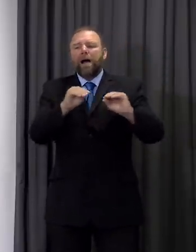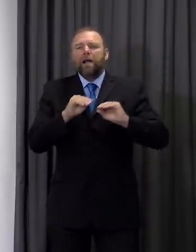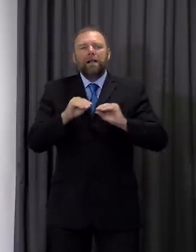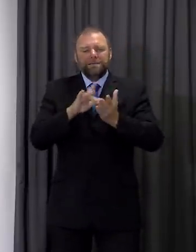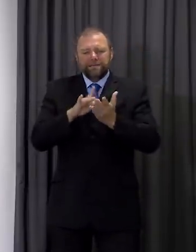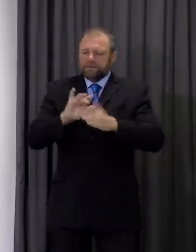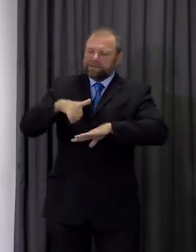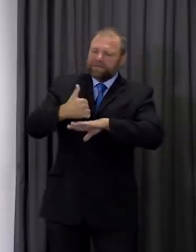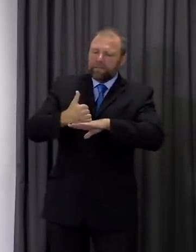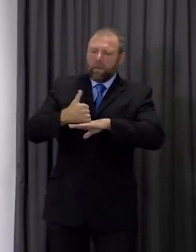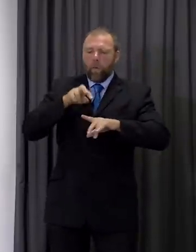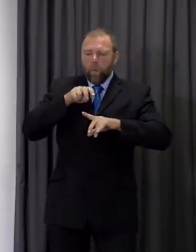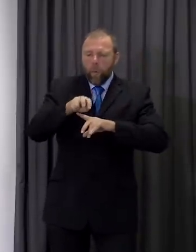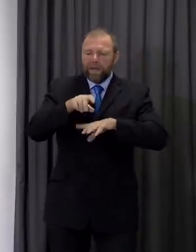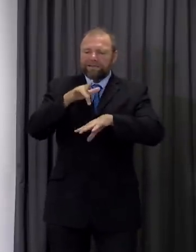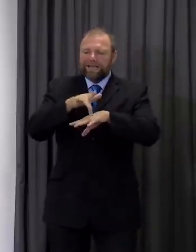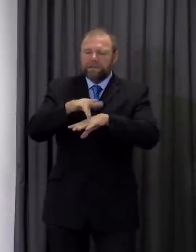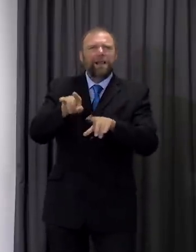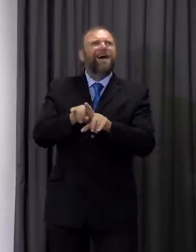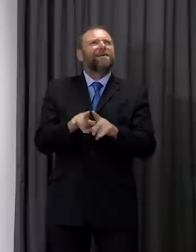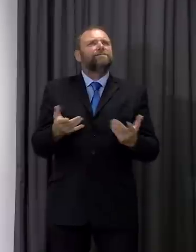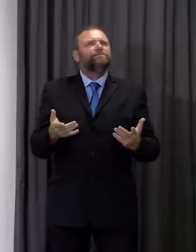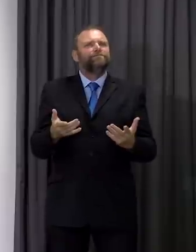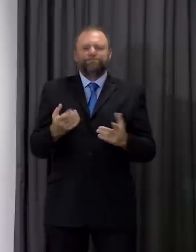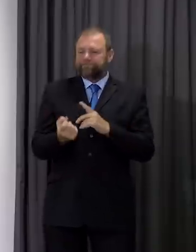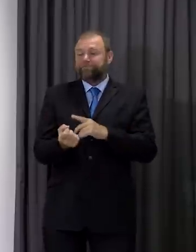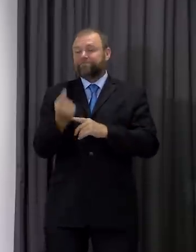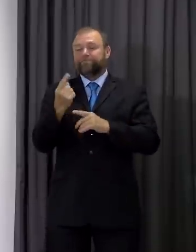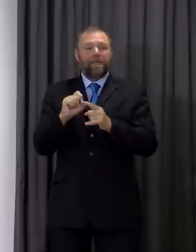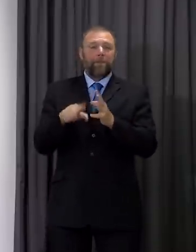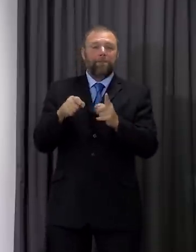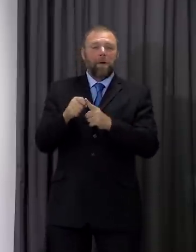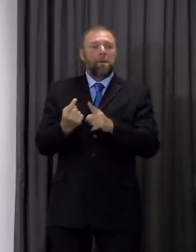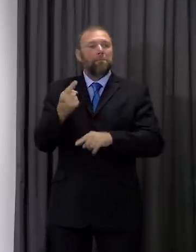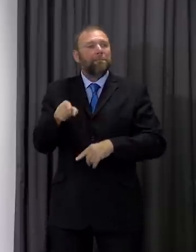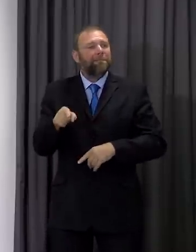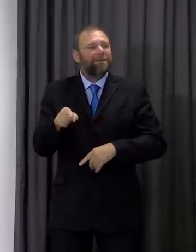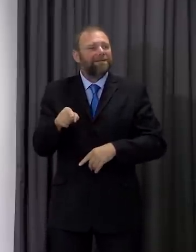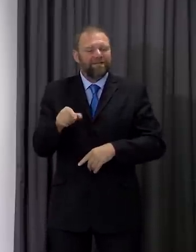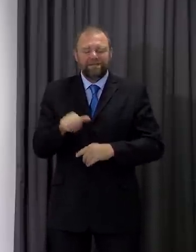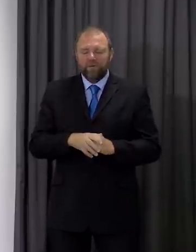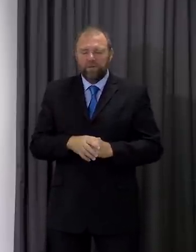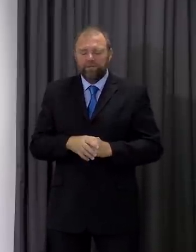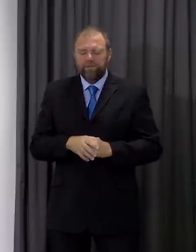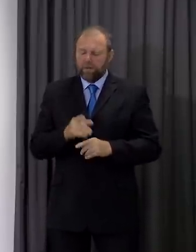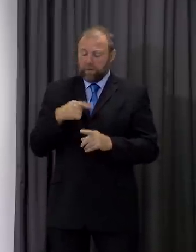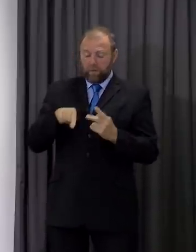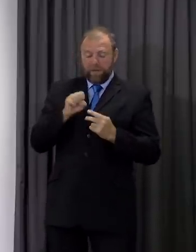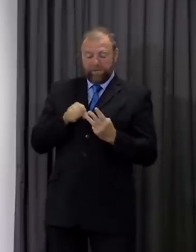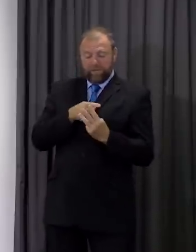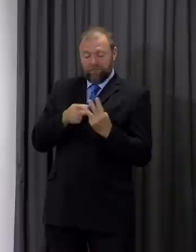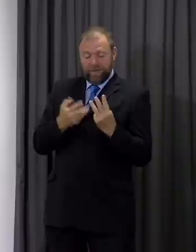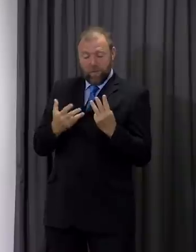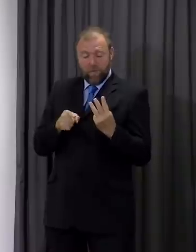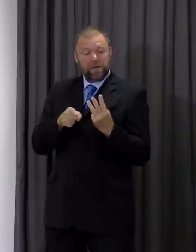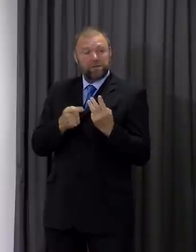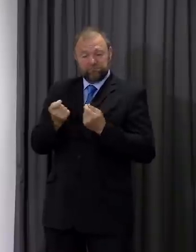on a pop-up basis, if you like, where we understand there's a spike in testing. Now, we have three of those at present run through the Welsh Ambulance Service.